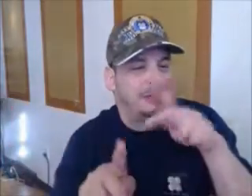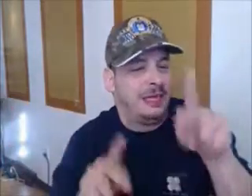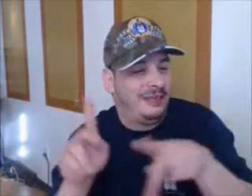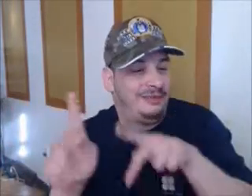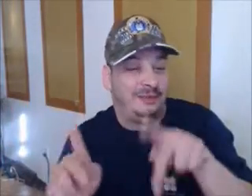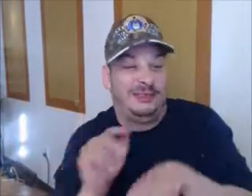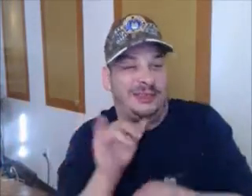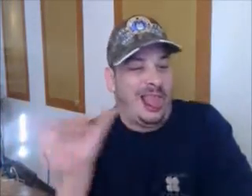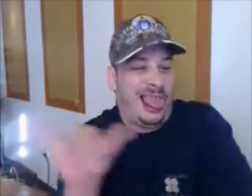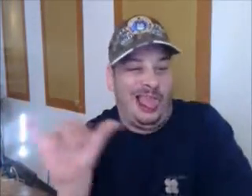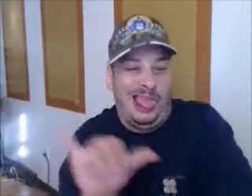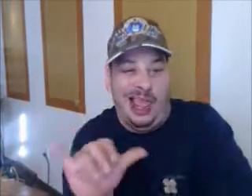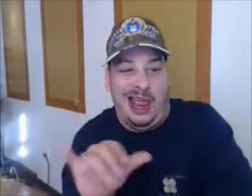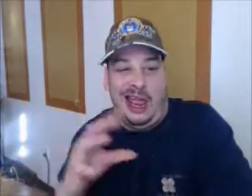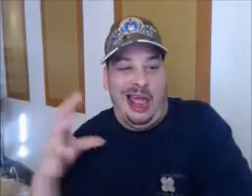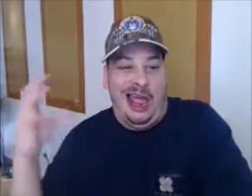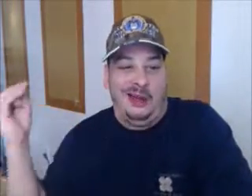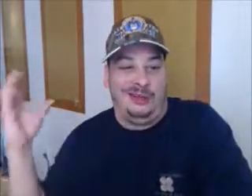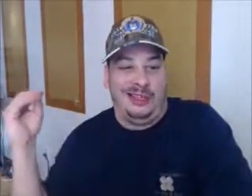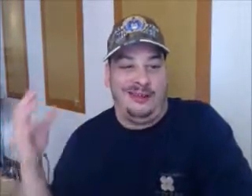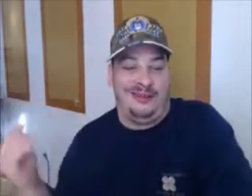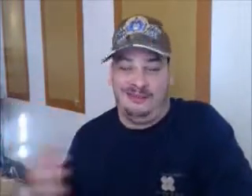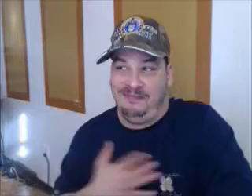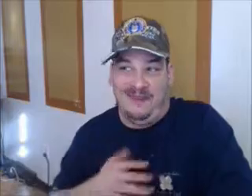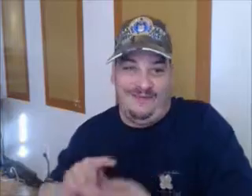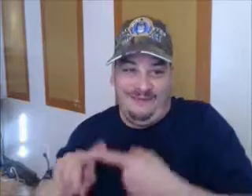It's gonna make it very difficult for her to bring me my sandwich.